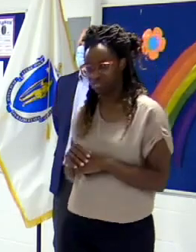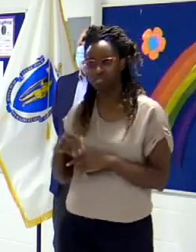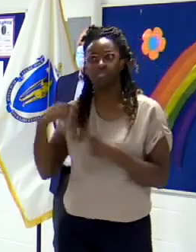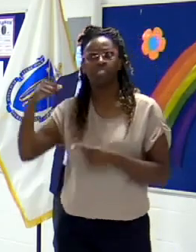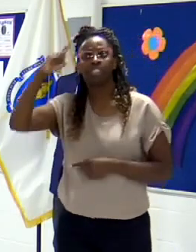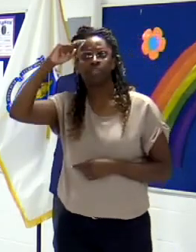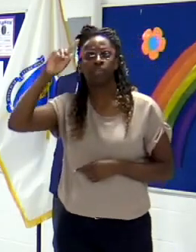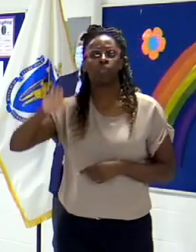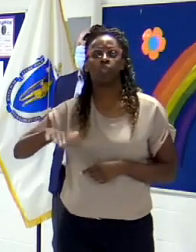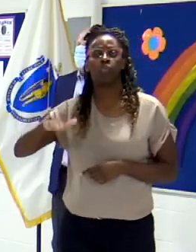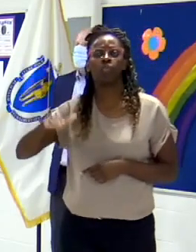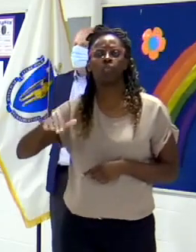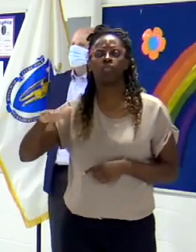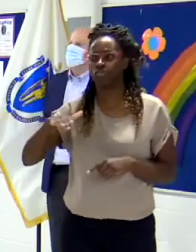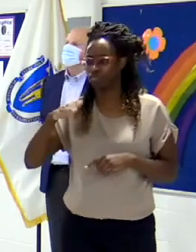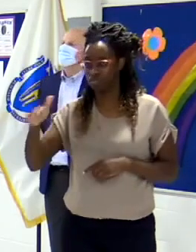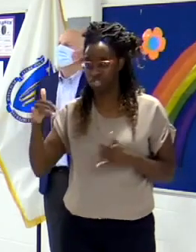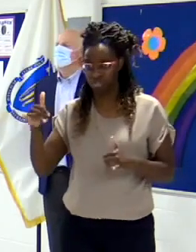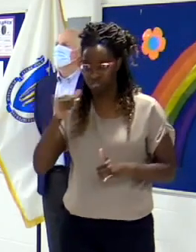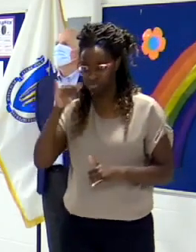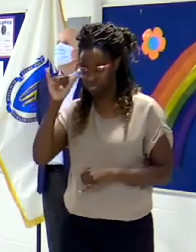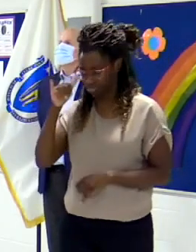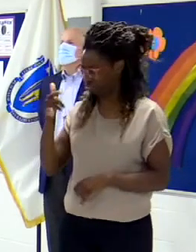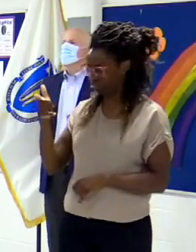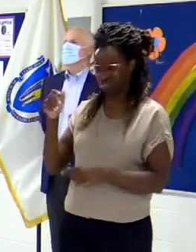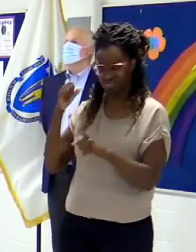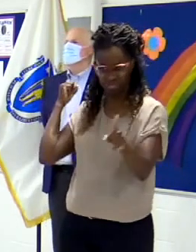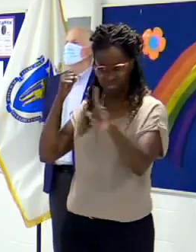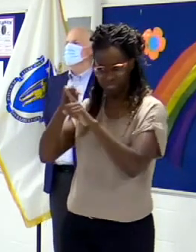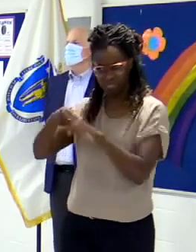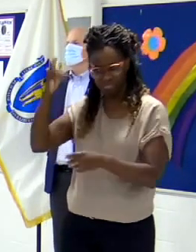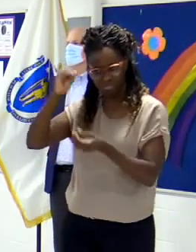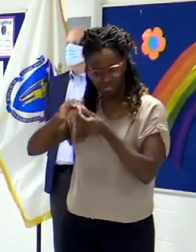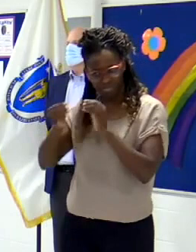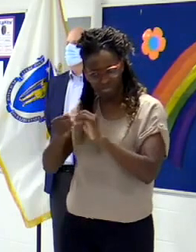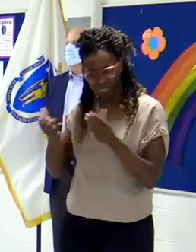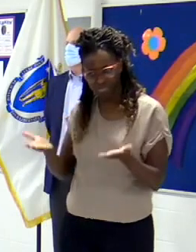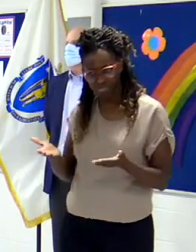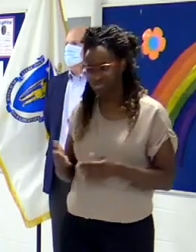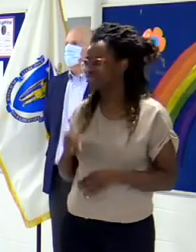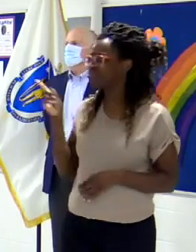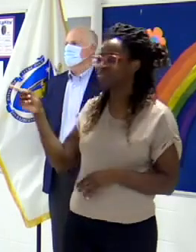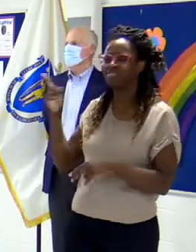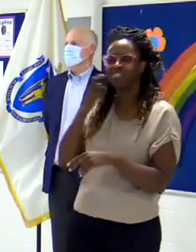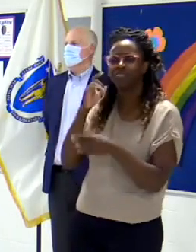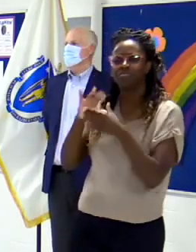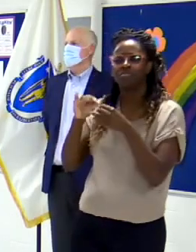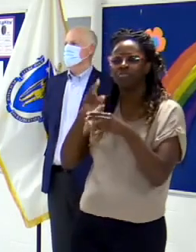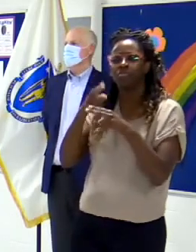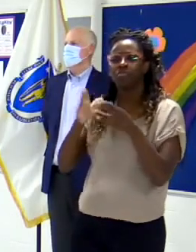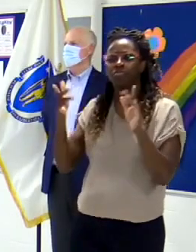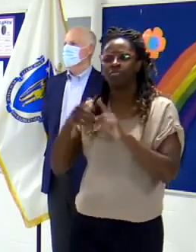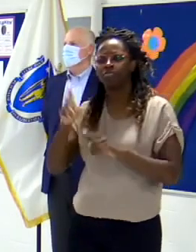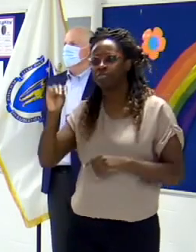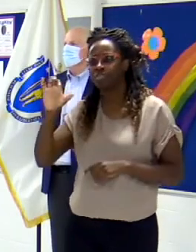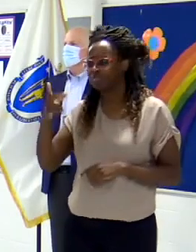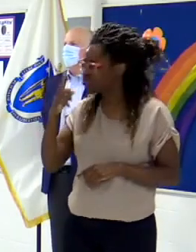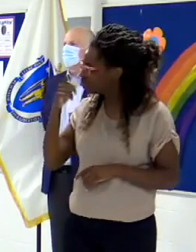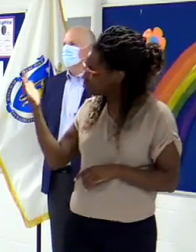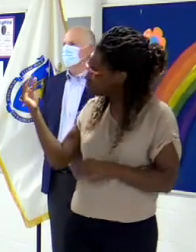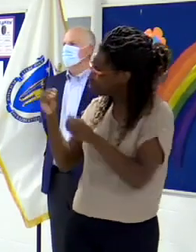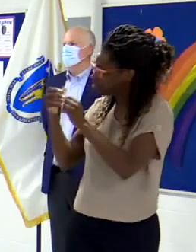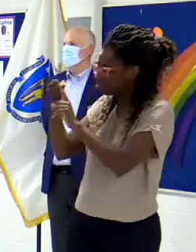it until yesterday. So when you say we're nowhere near, what are you talking about? Like what were the peak numbers in earlier